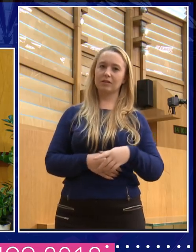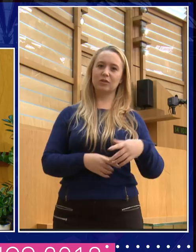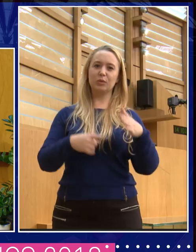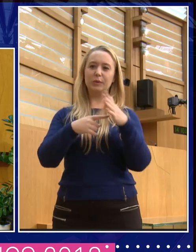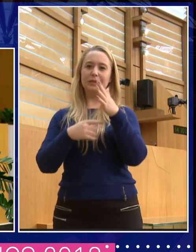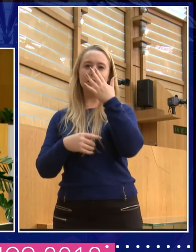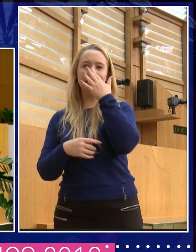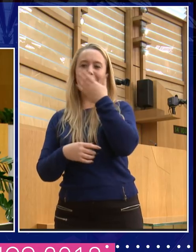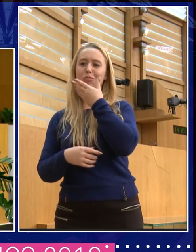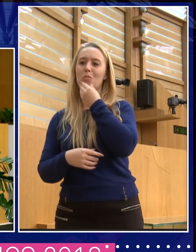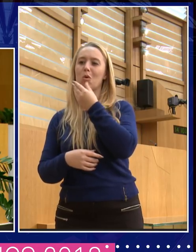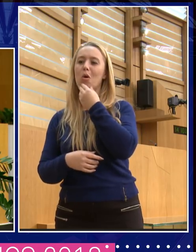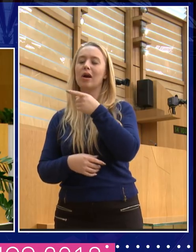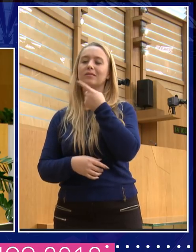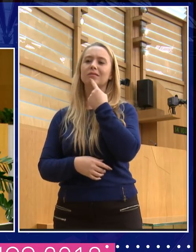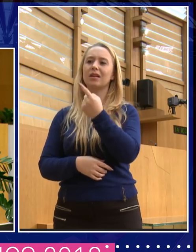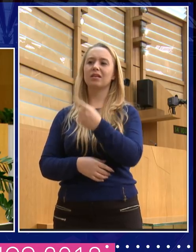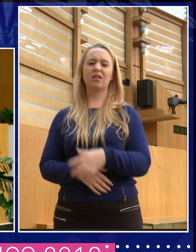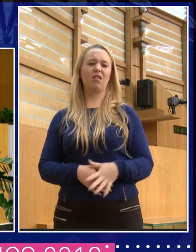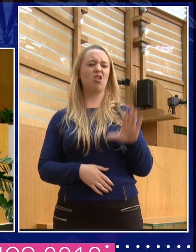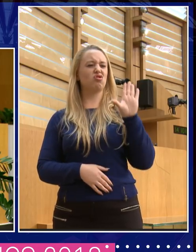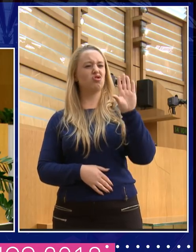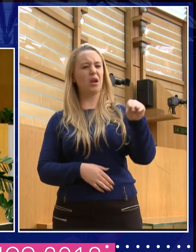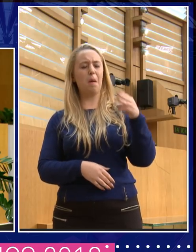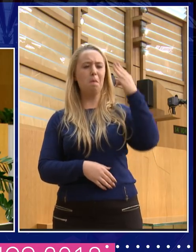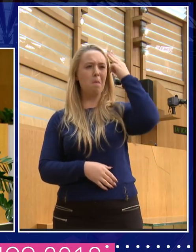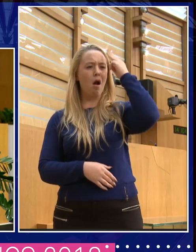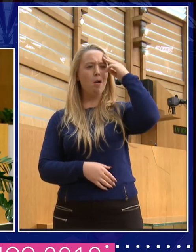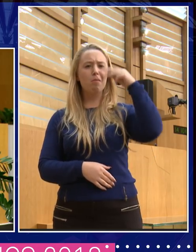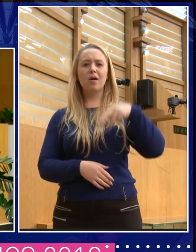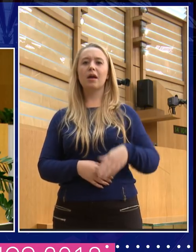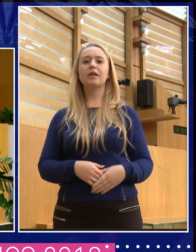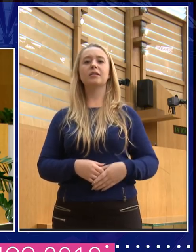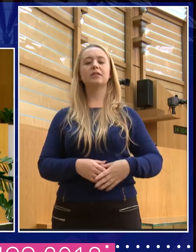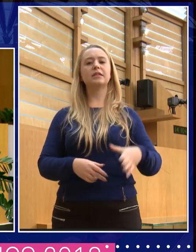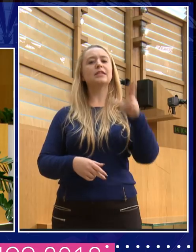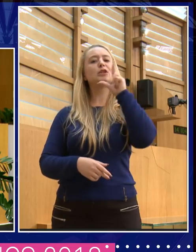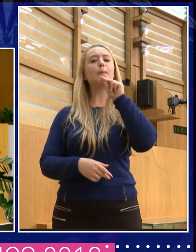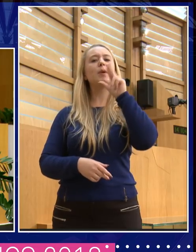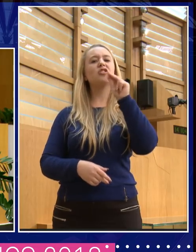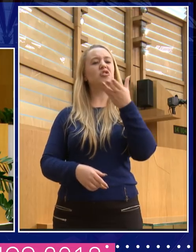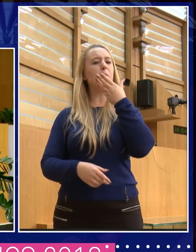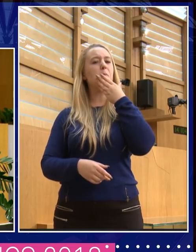says, shut up mother, speech is man's business, go back to your room.